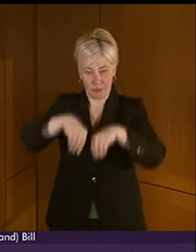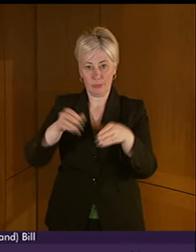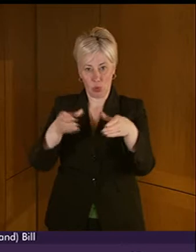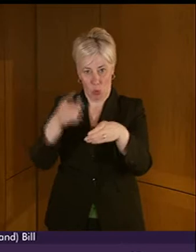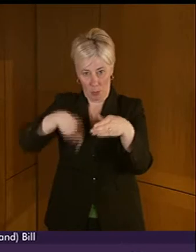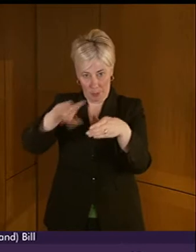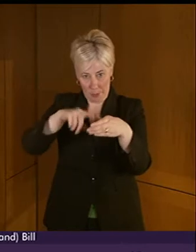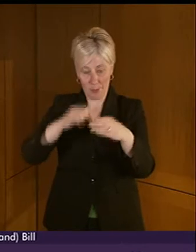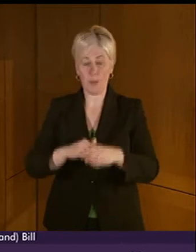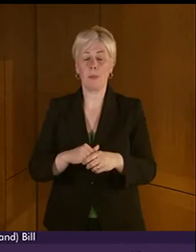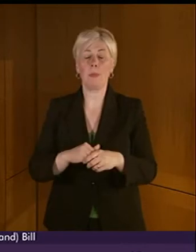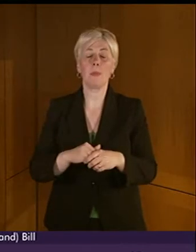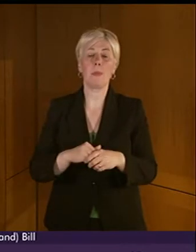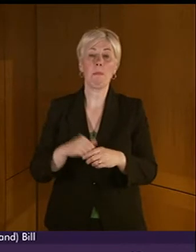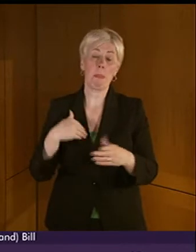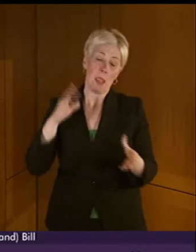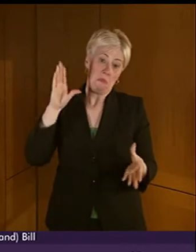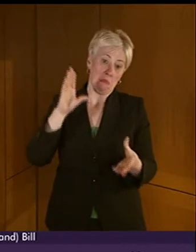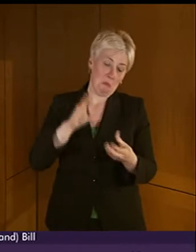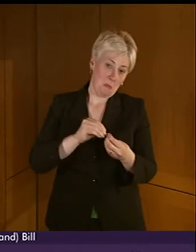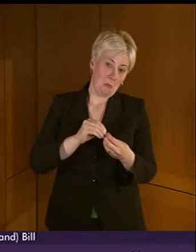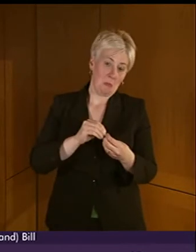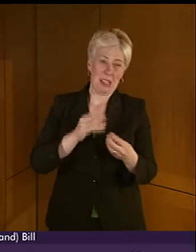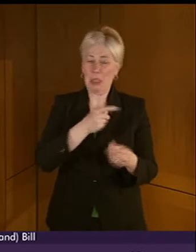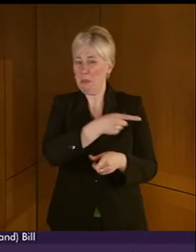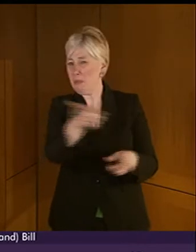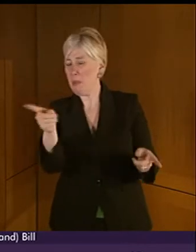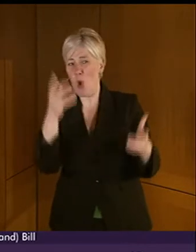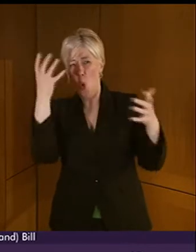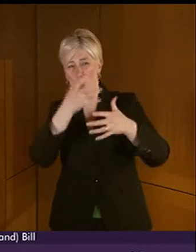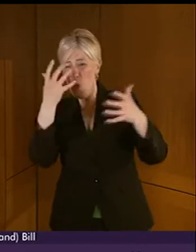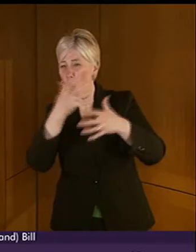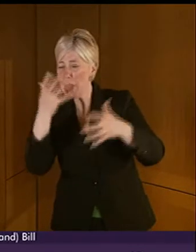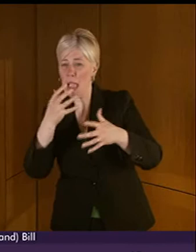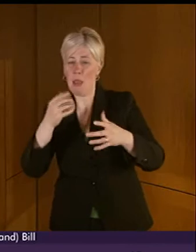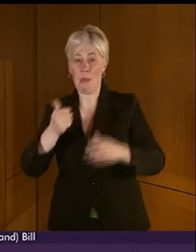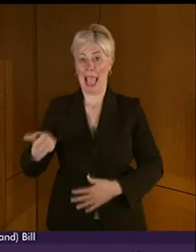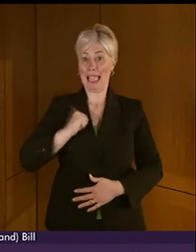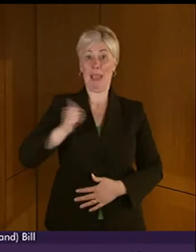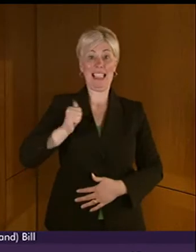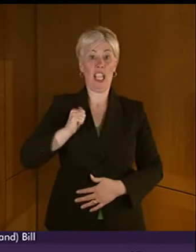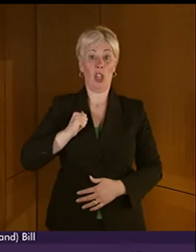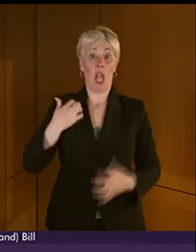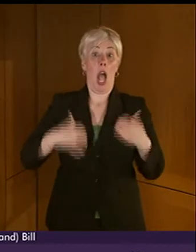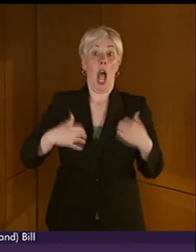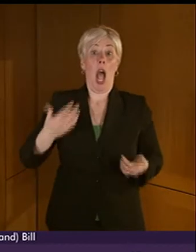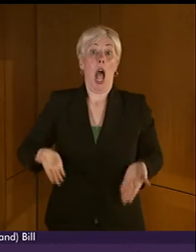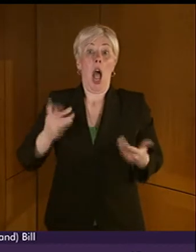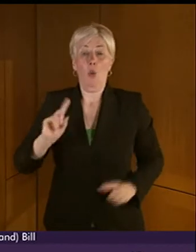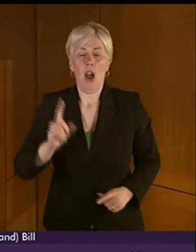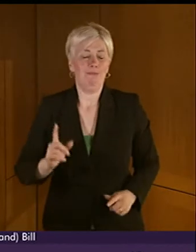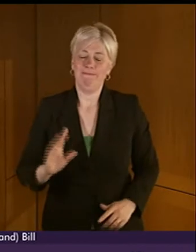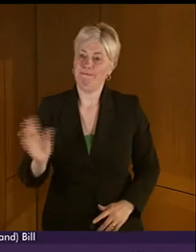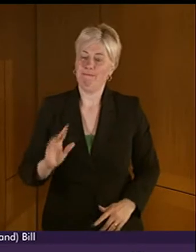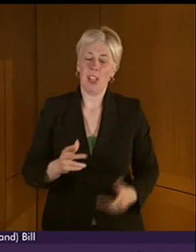In conclusion, I think there will be those who worry that this bill raises expectations unduly. There will be others who are concerned